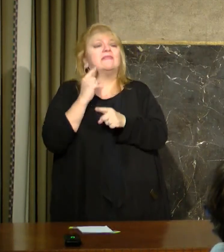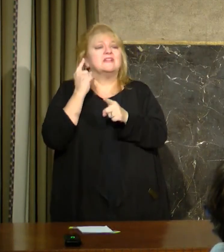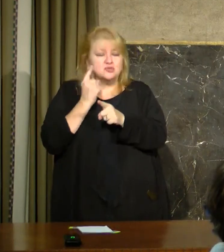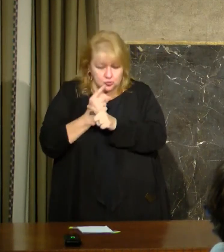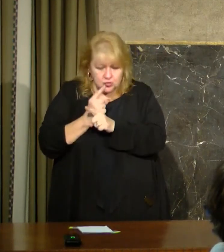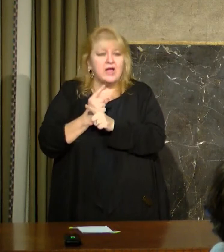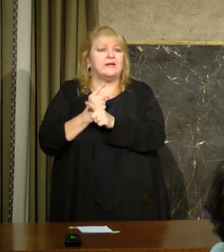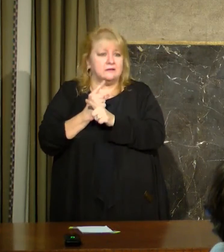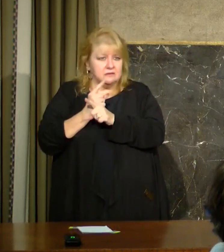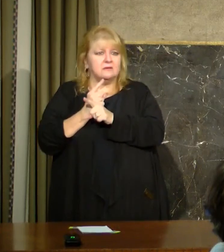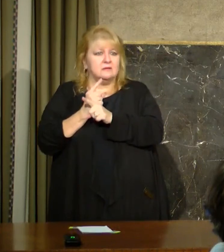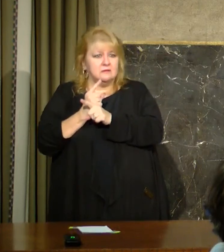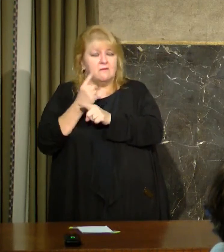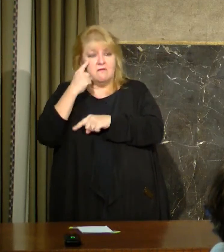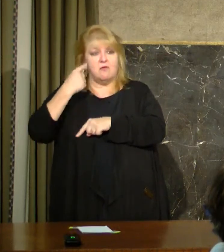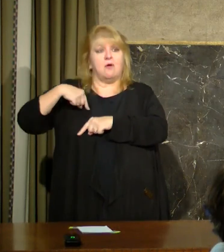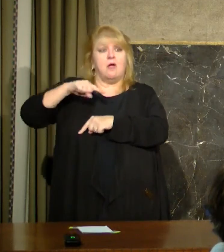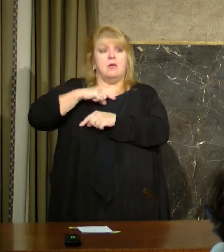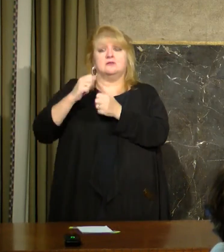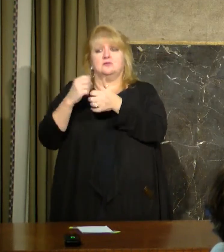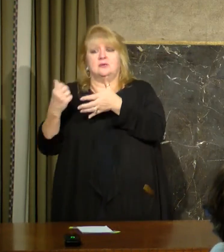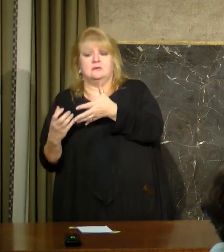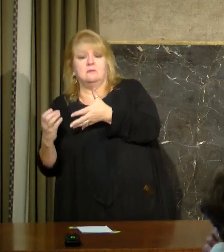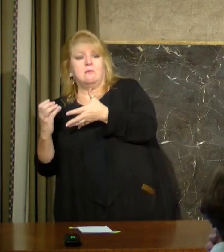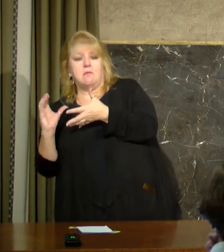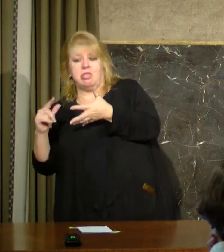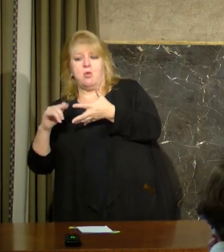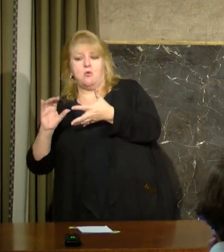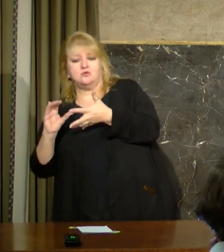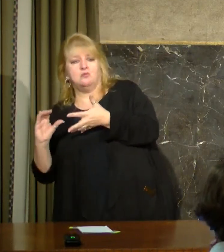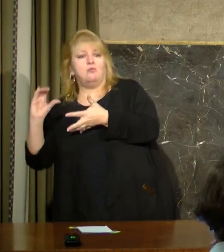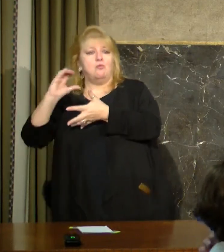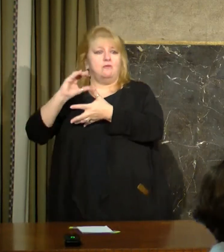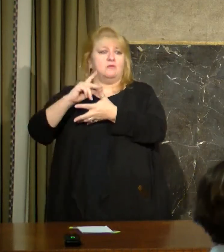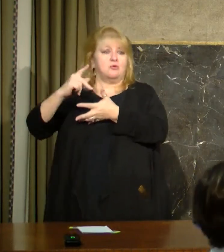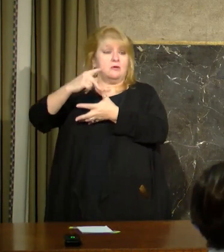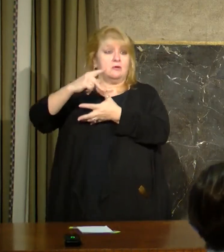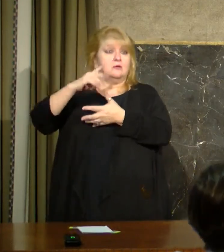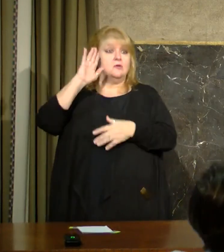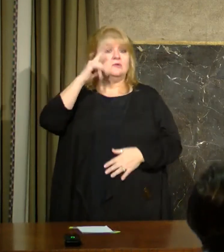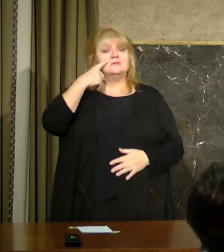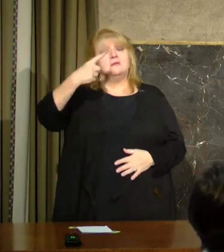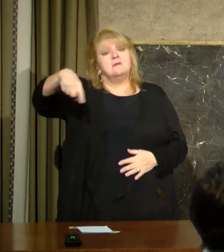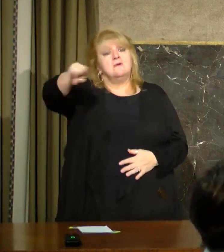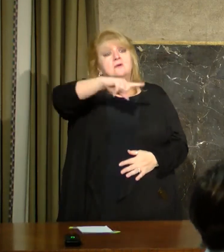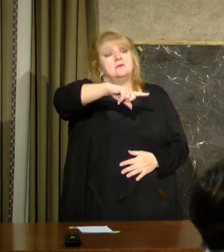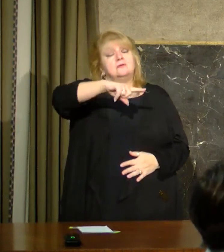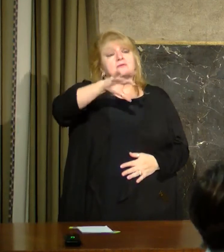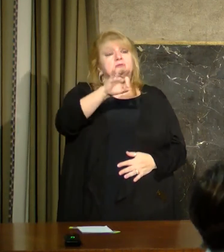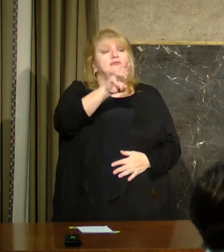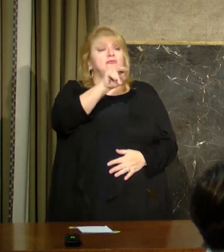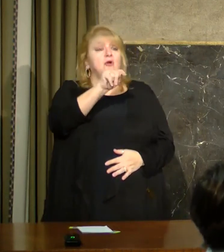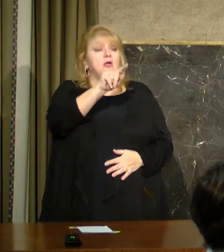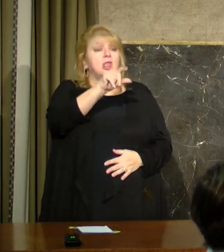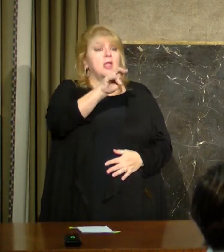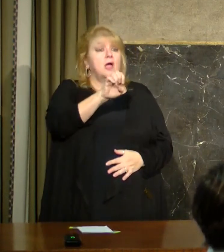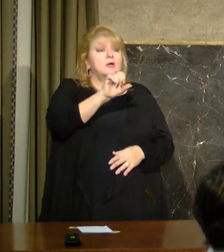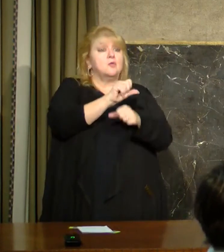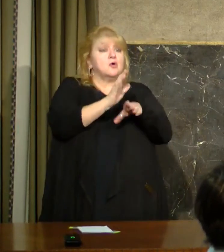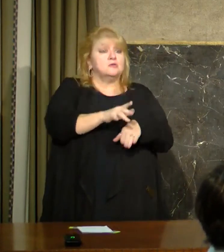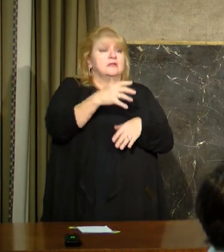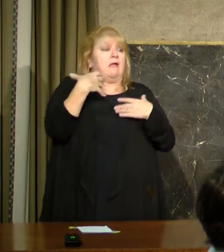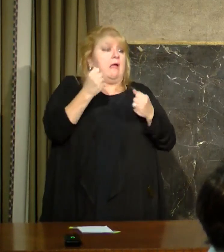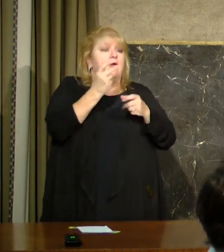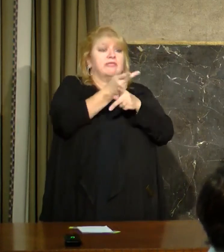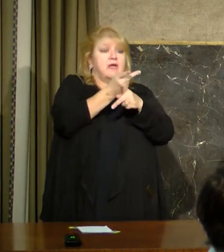for us. And then you're going to see essential frontline workers initially in the healthcare arena. And then when